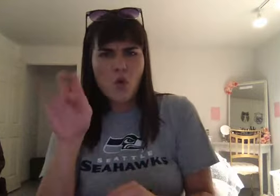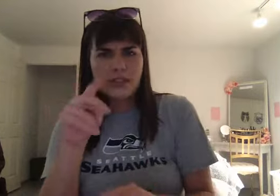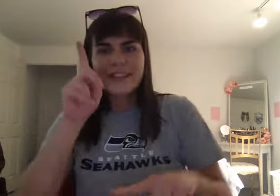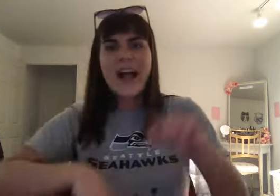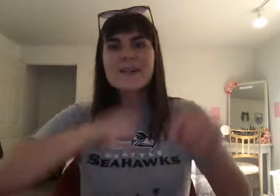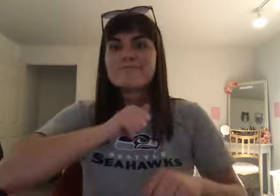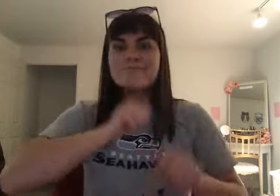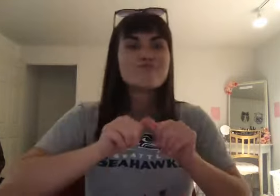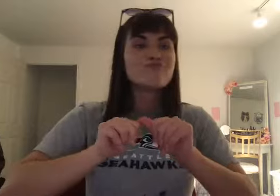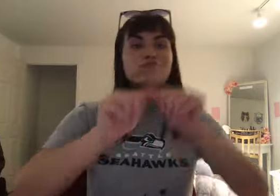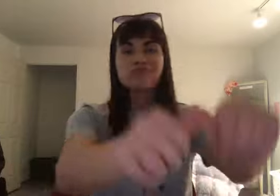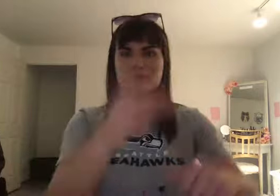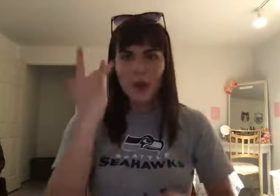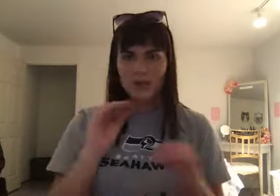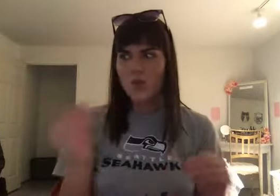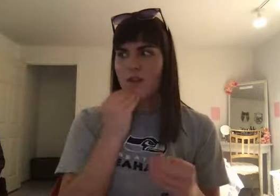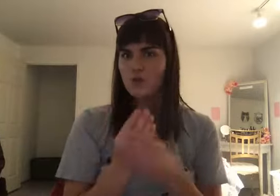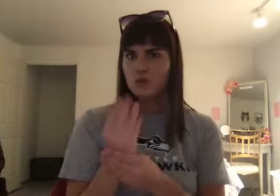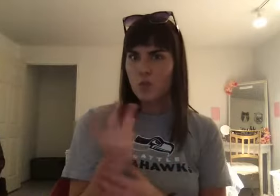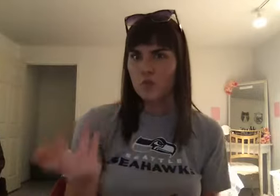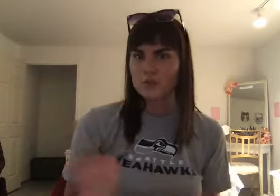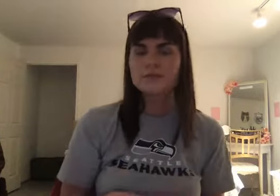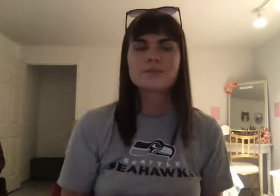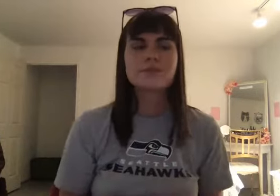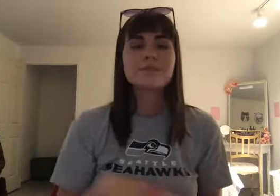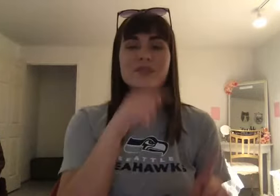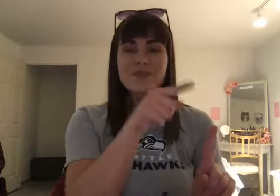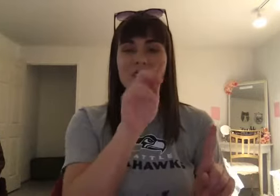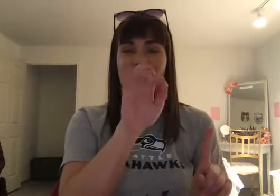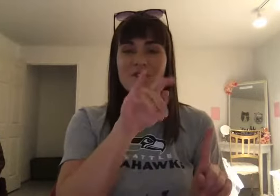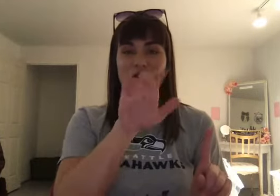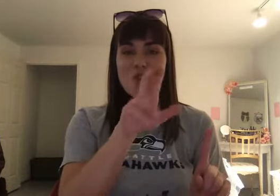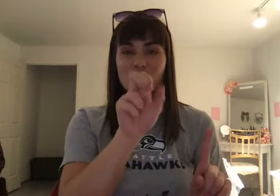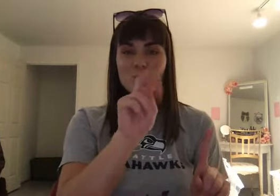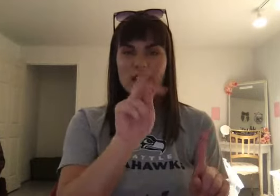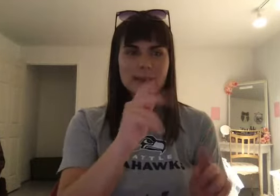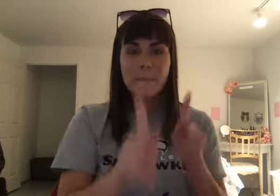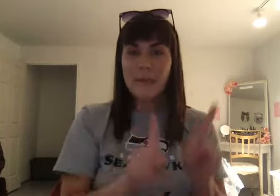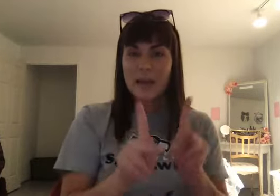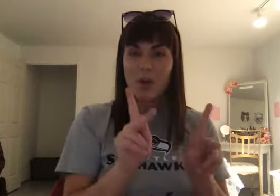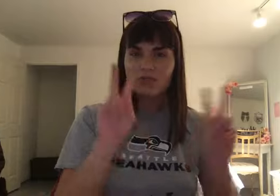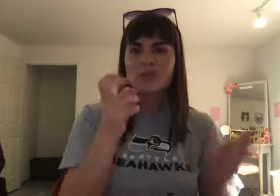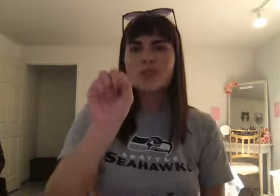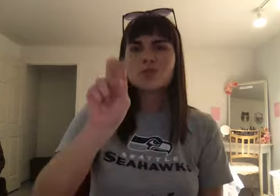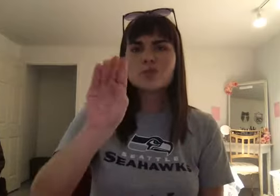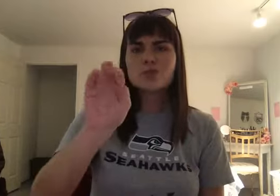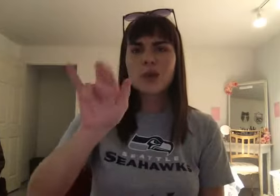food sources. So, in the Fertile Crescent, we have the Sumerians. Now, Fertile Crescent itself is very, very flat.